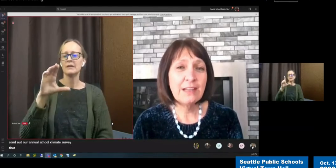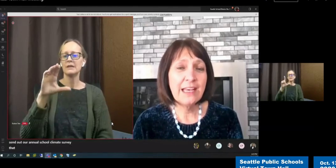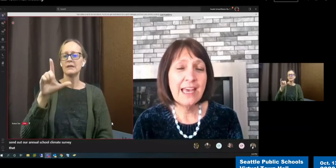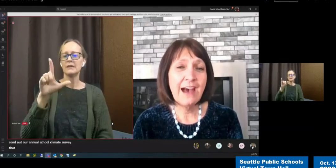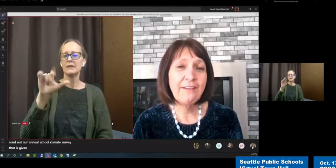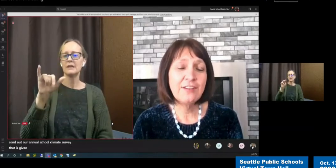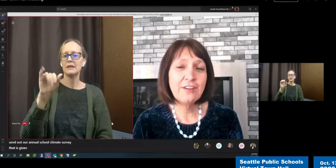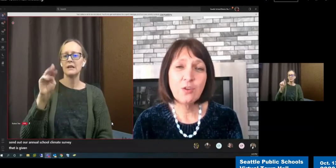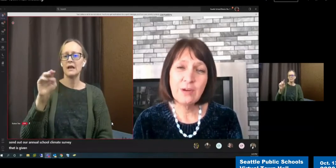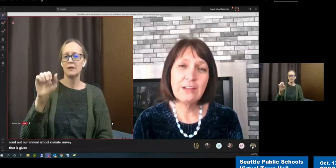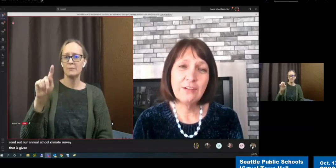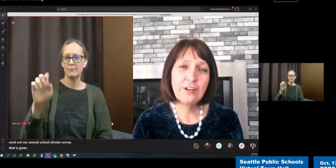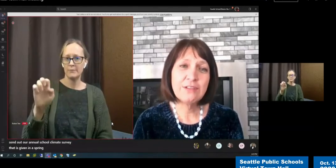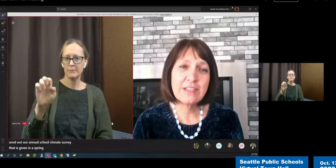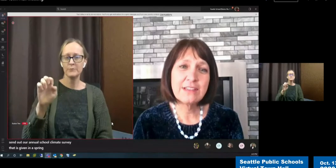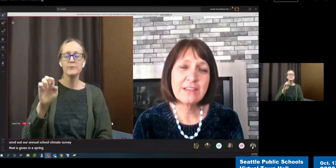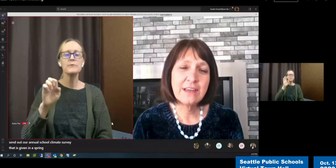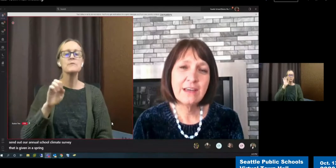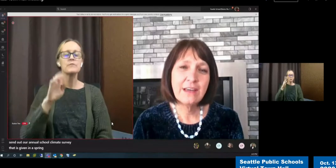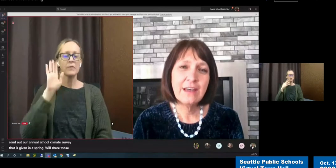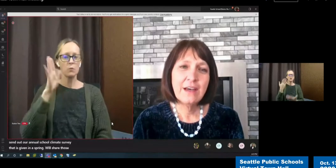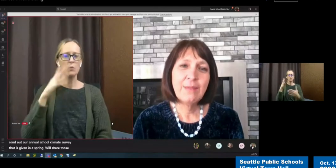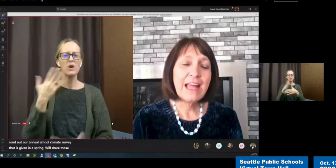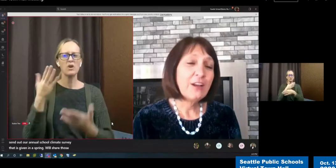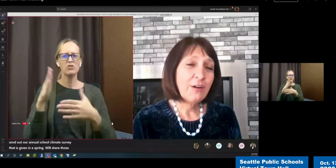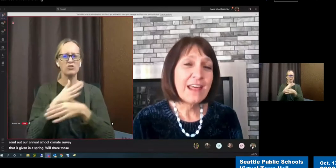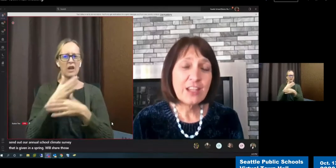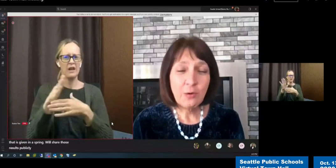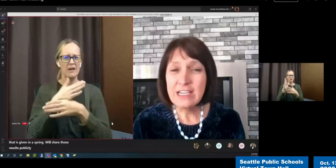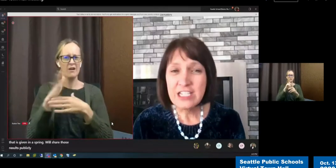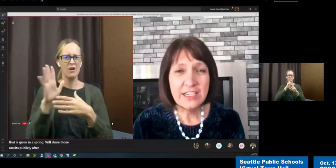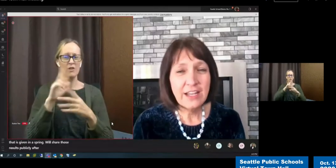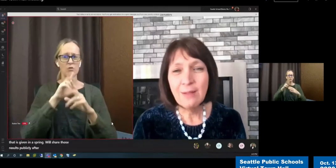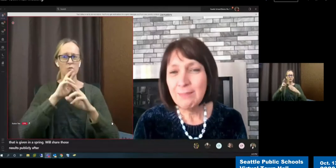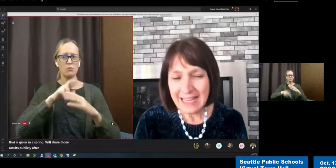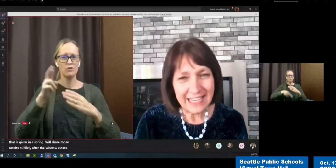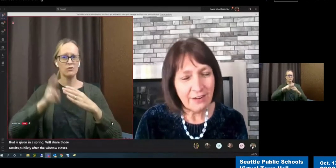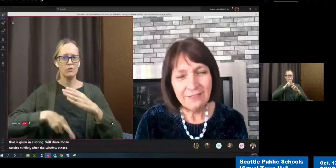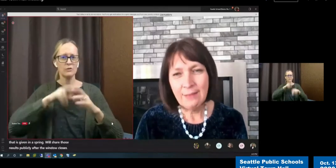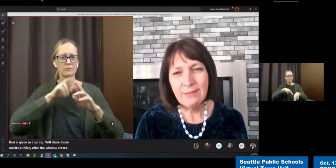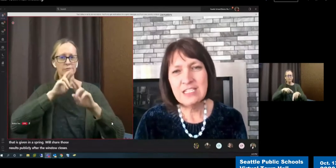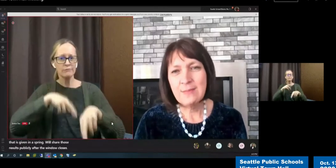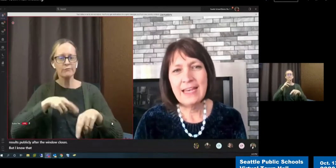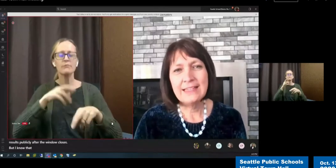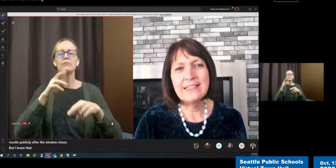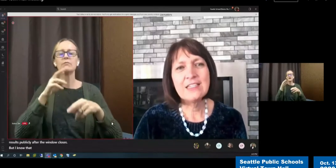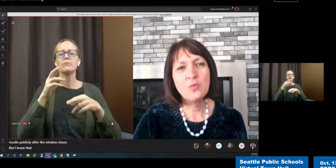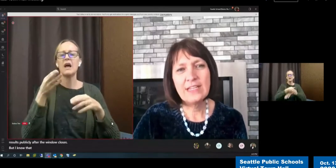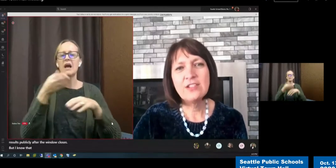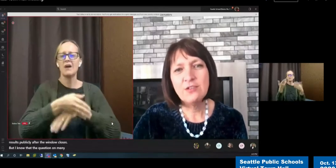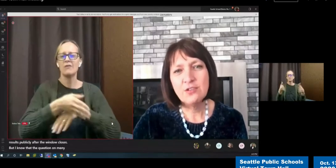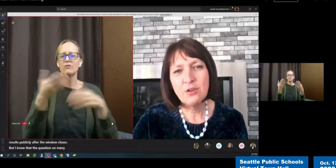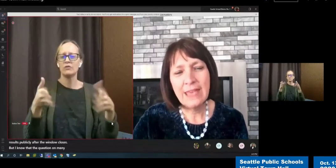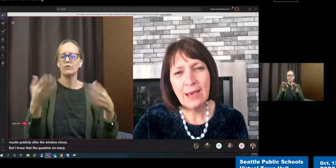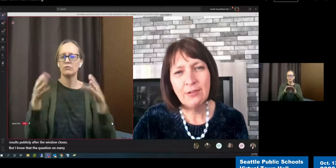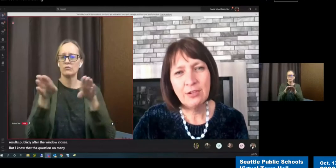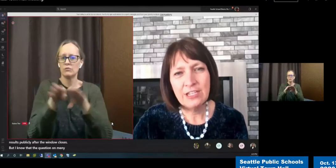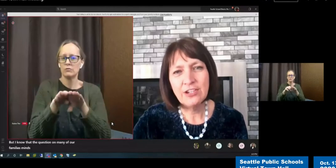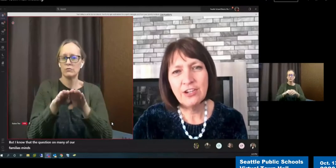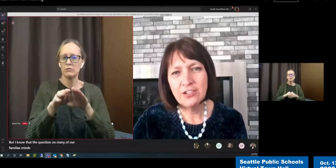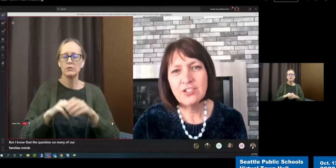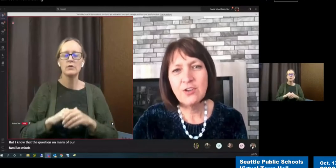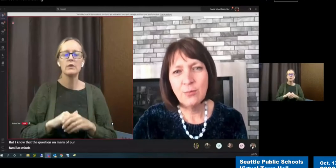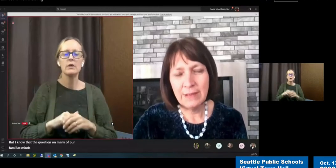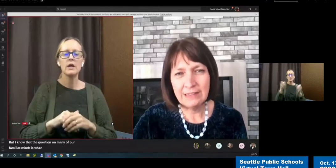publicly after the window closes. But I know that the question on many of our families' minds is when students will be able to